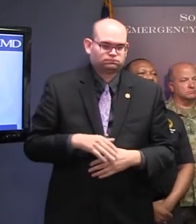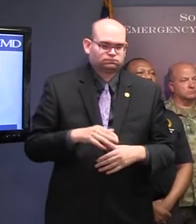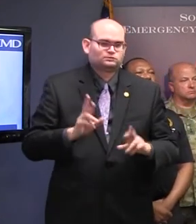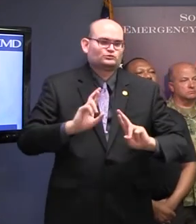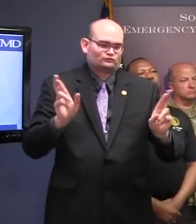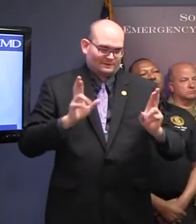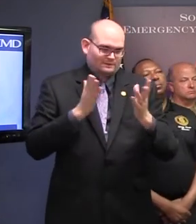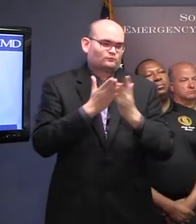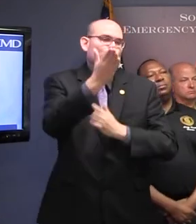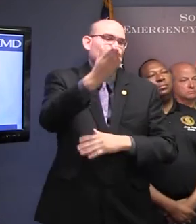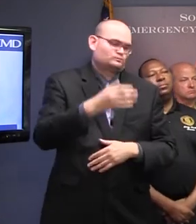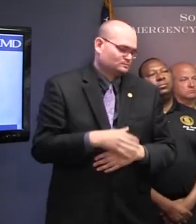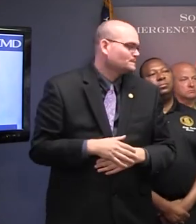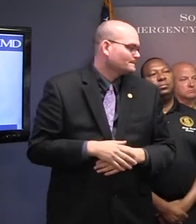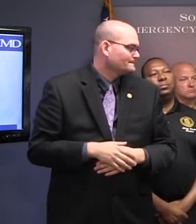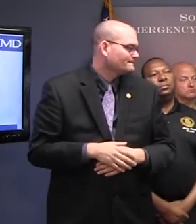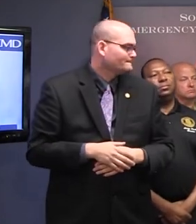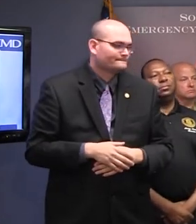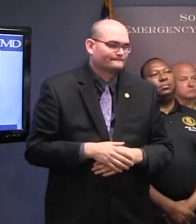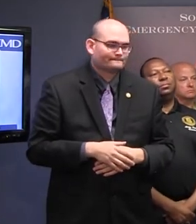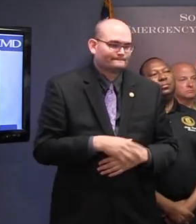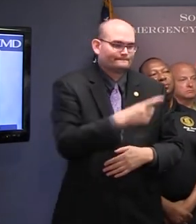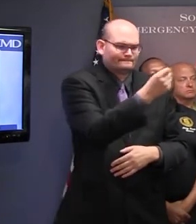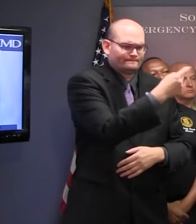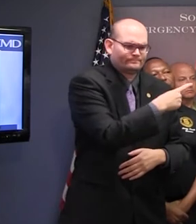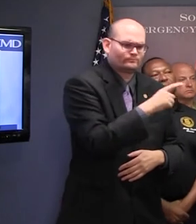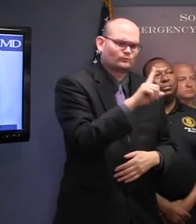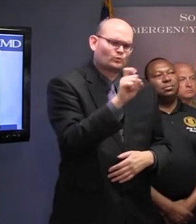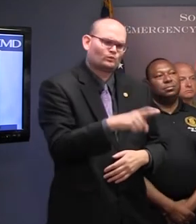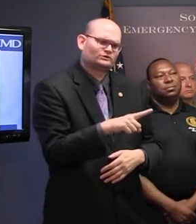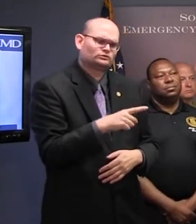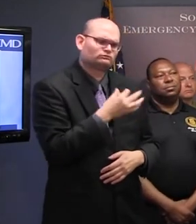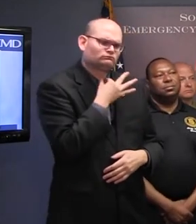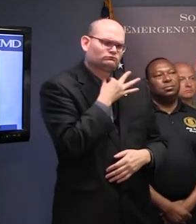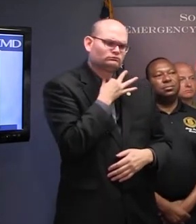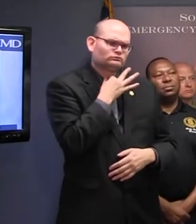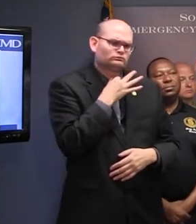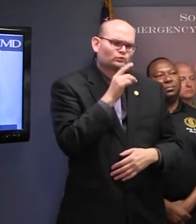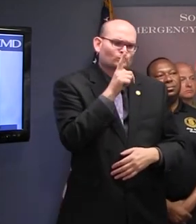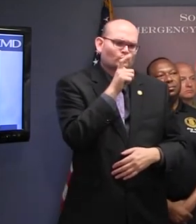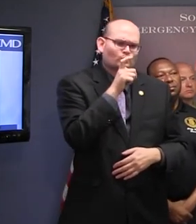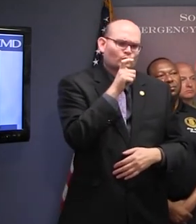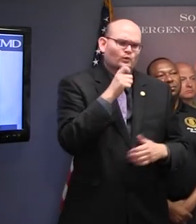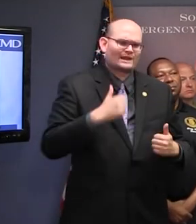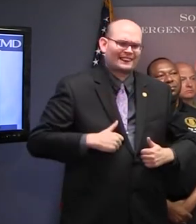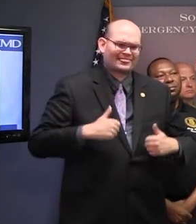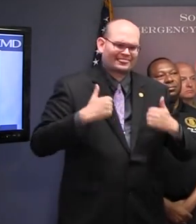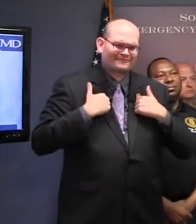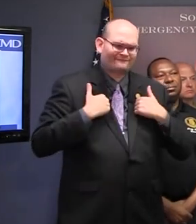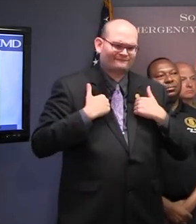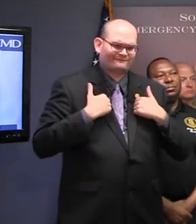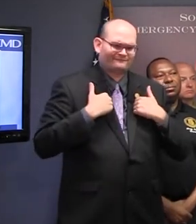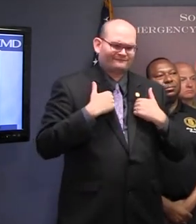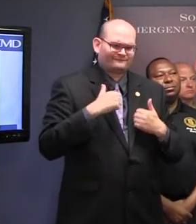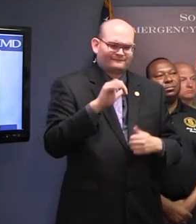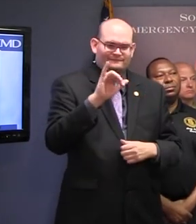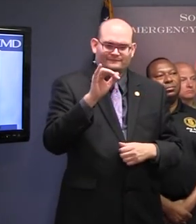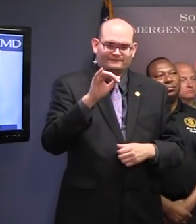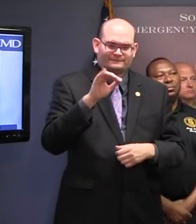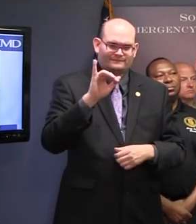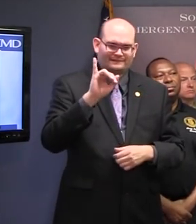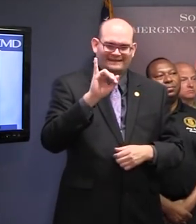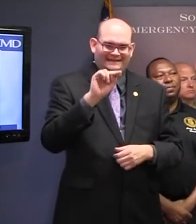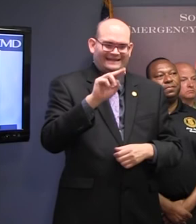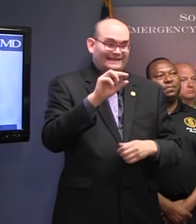I have a wind question. For those that are inland, should there be any concern for those that may be living in mobile homes or structures